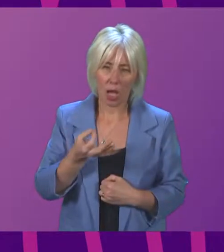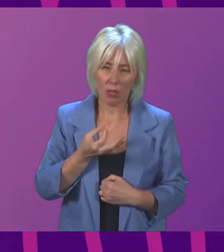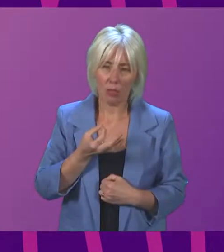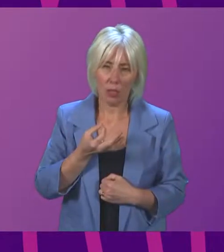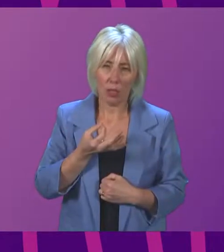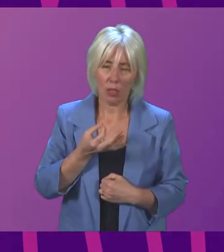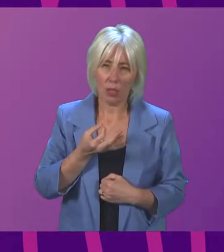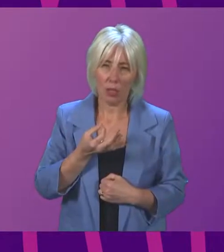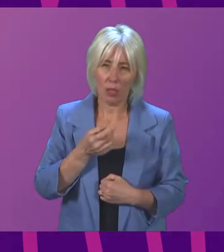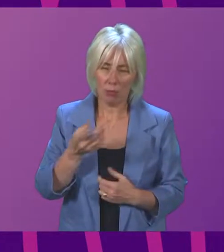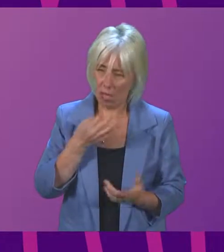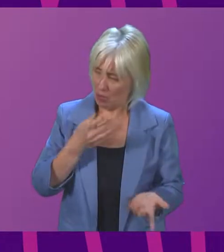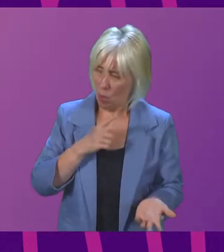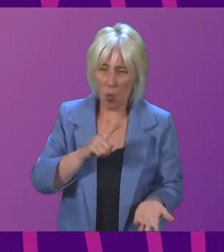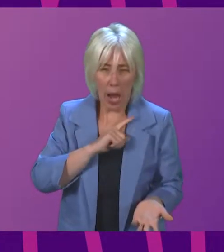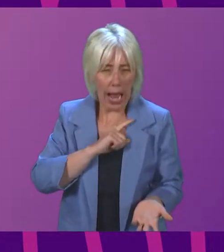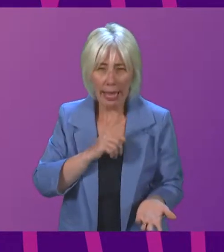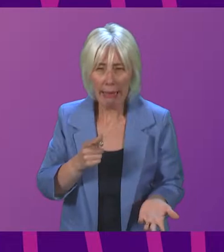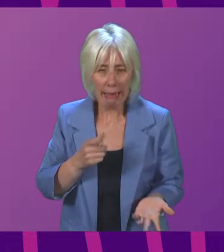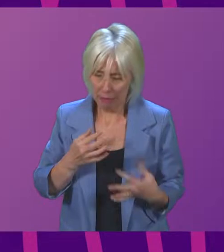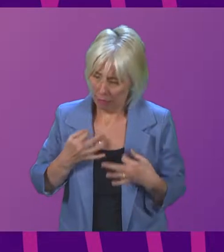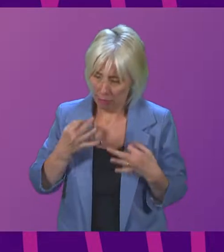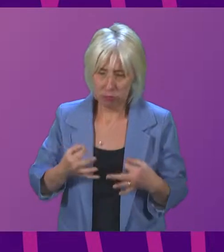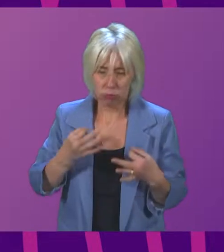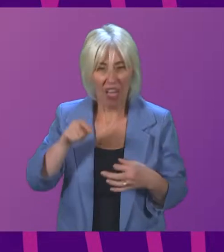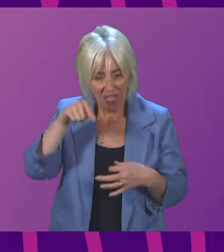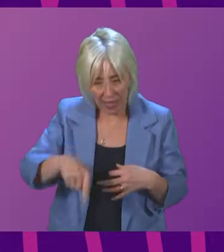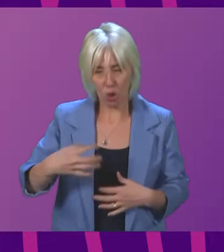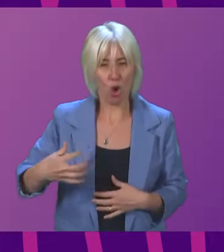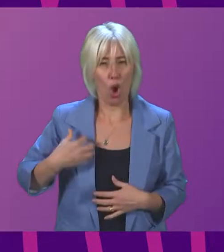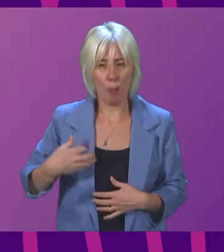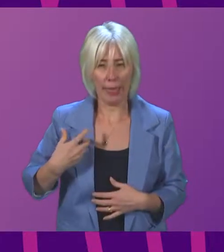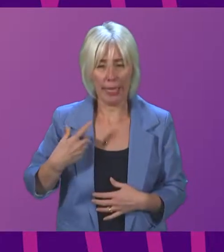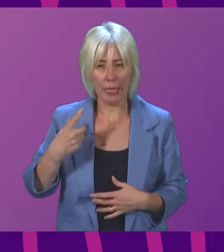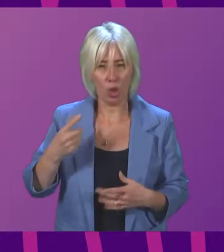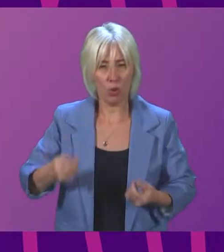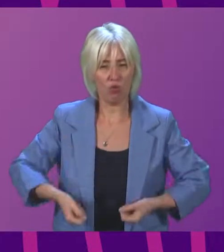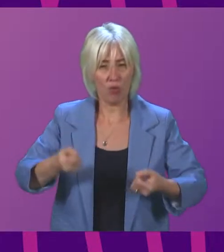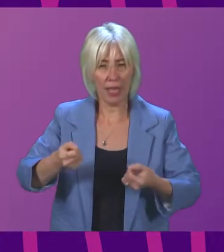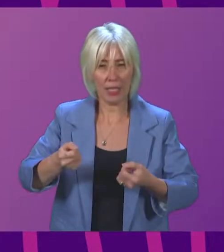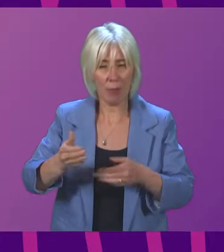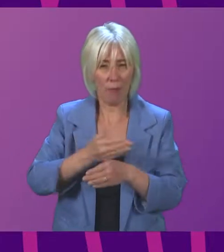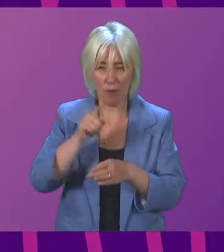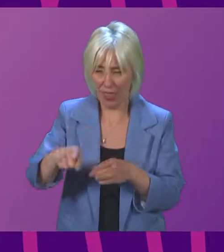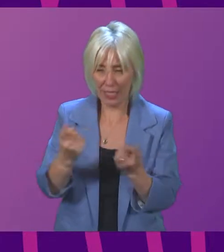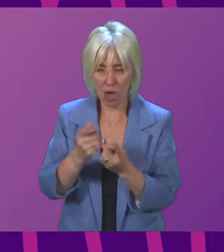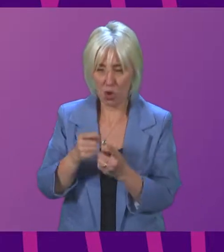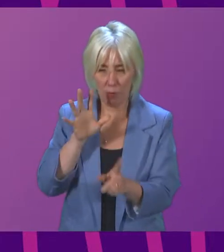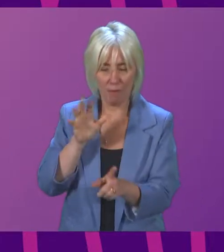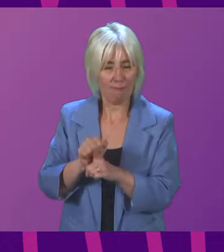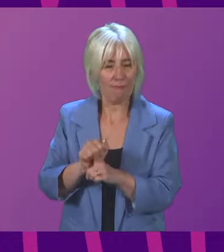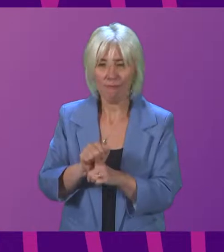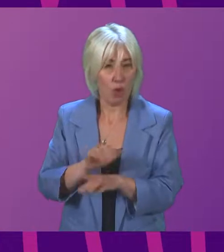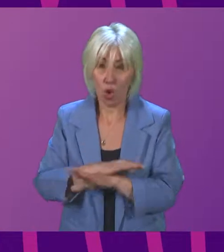question right, why should it have taken this complaint to have surfaced these issues? It should not have taken that complaint